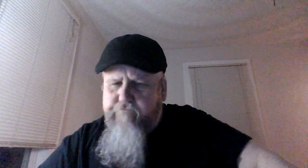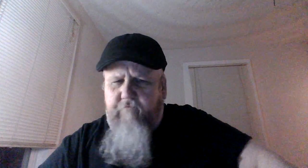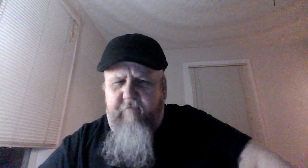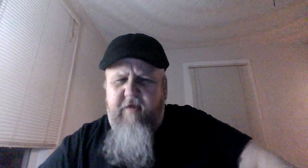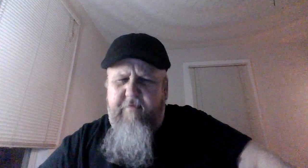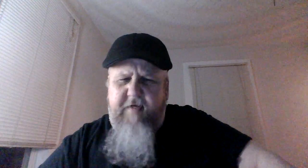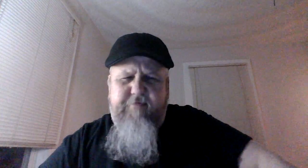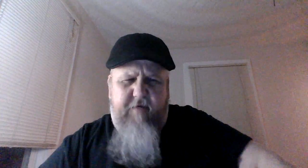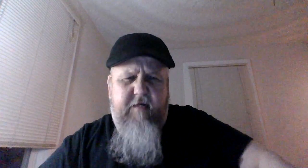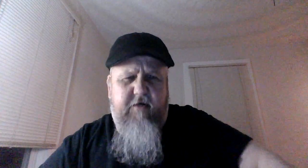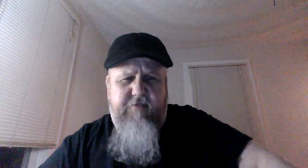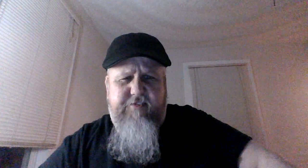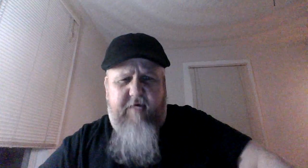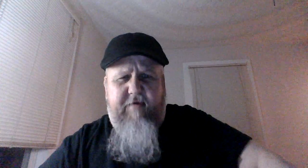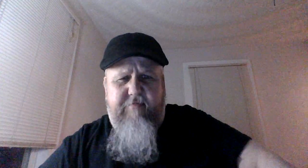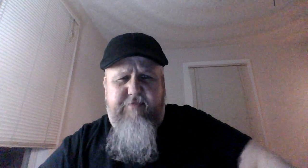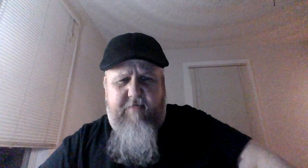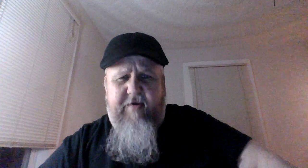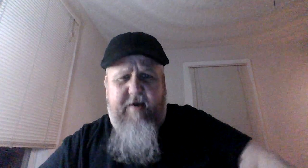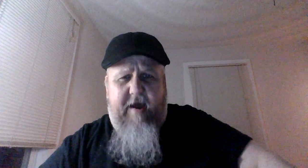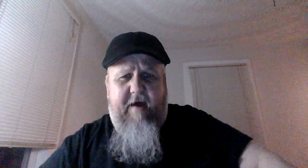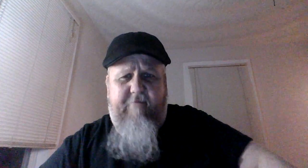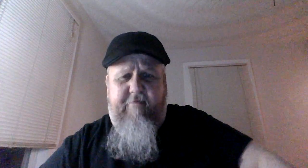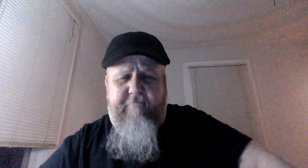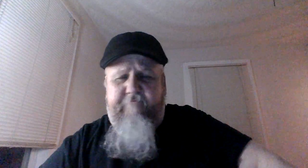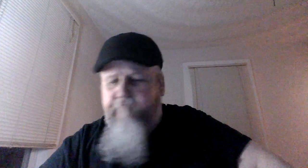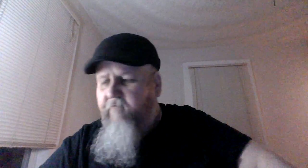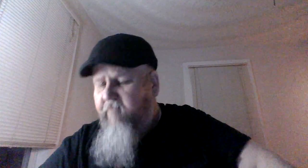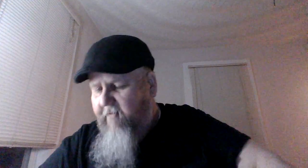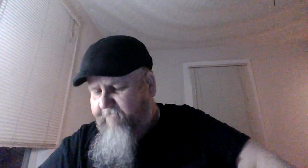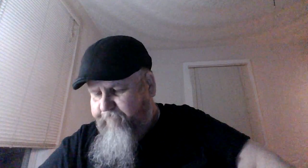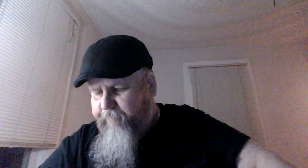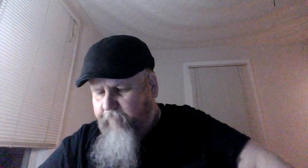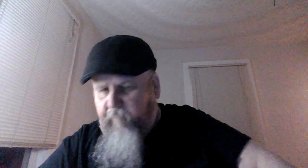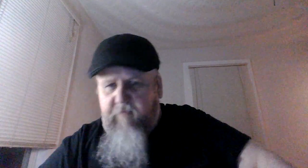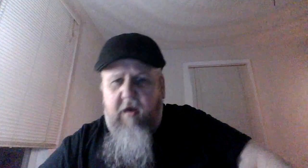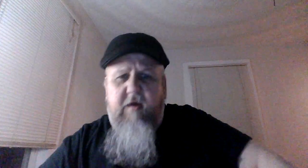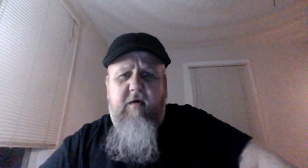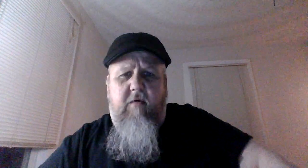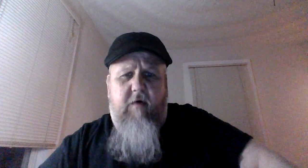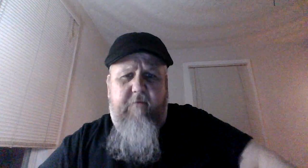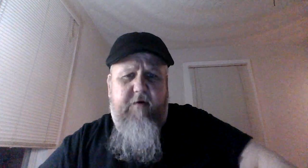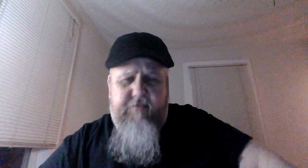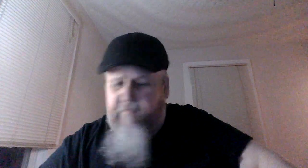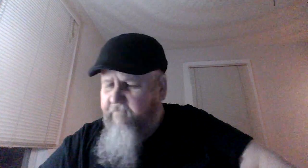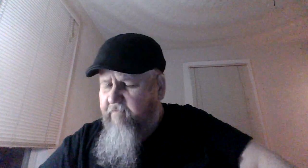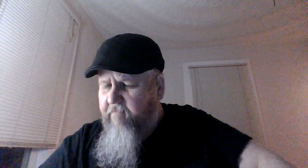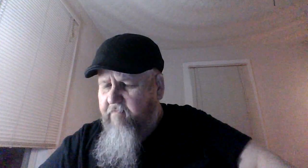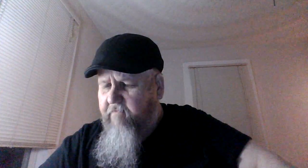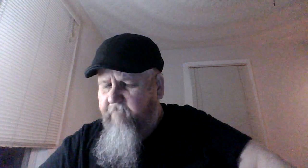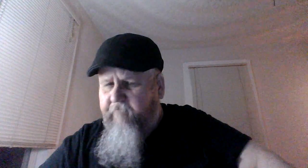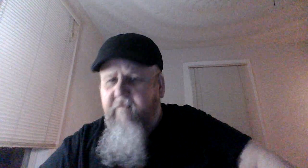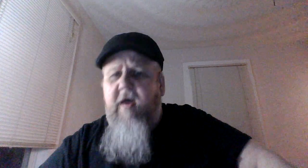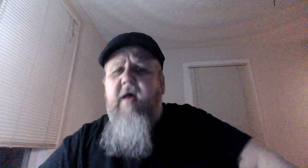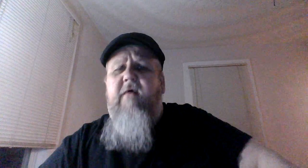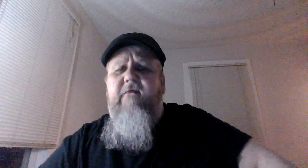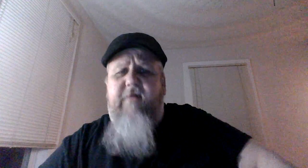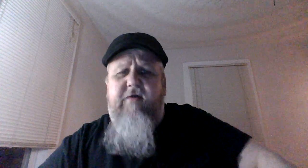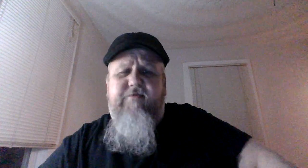the peeps rate a good seven seven and a half well folks there's